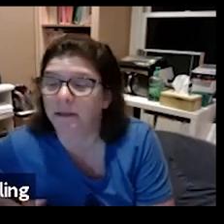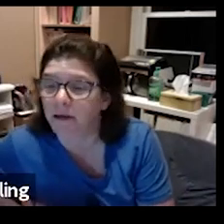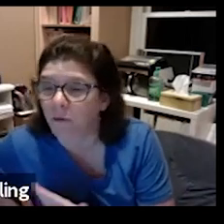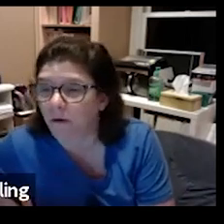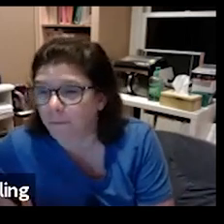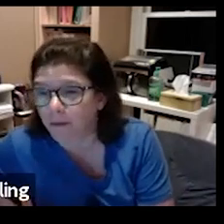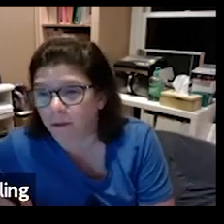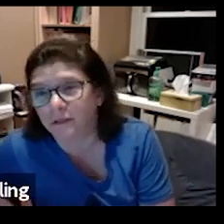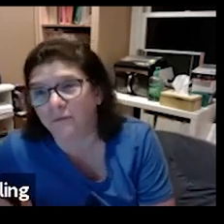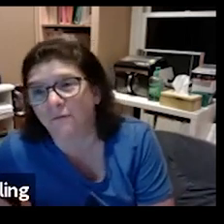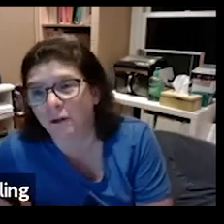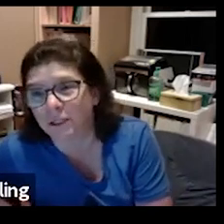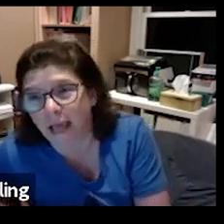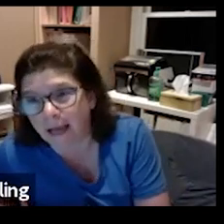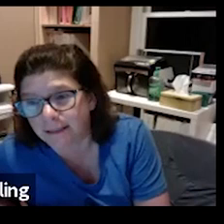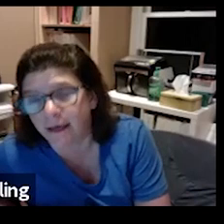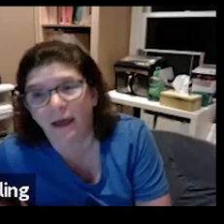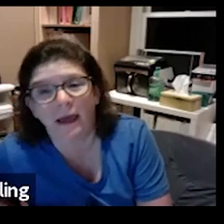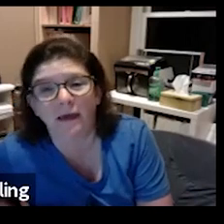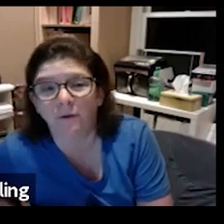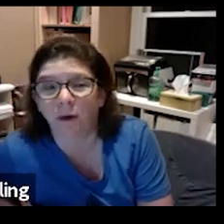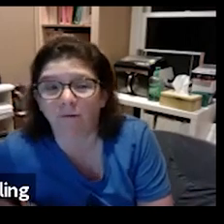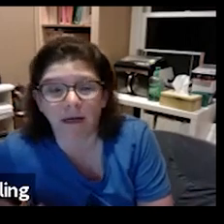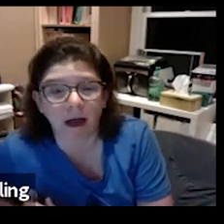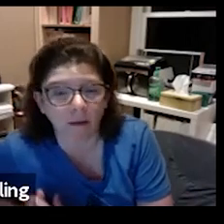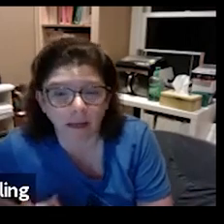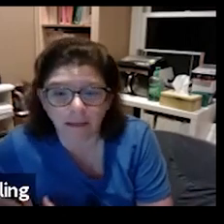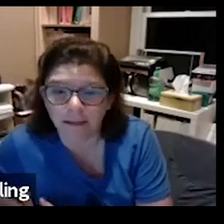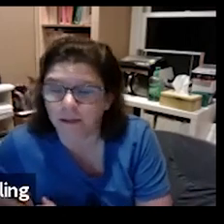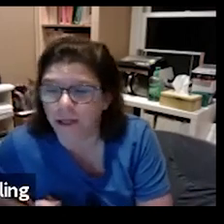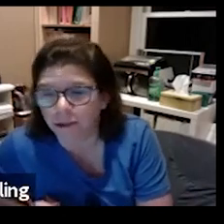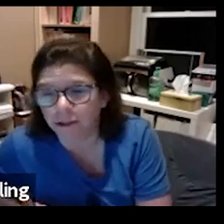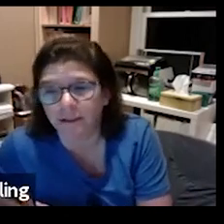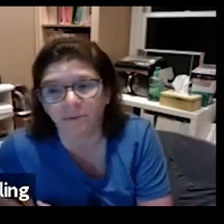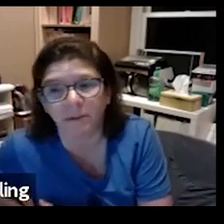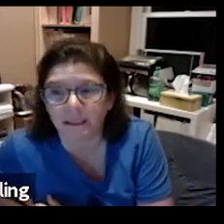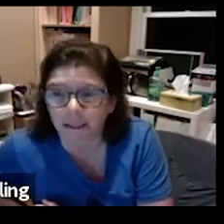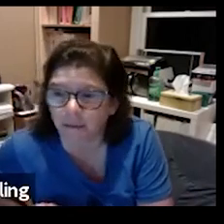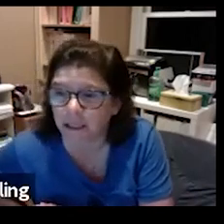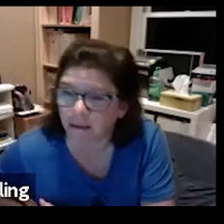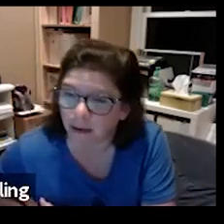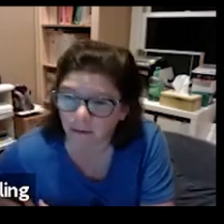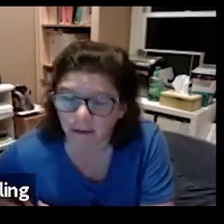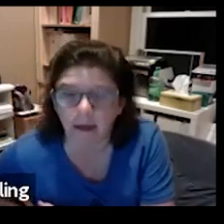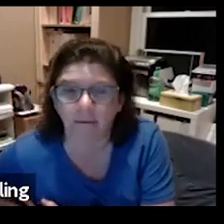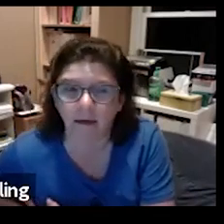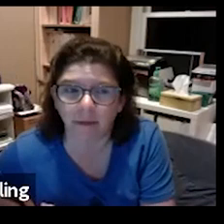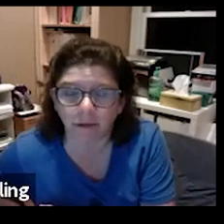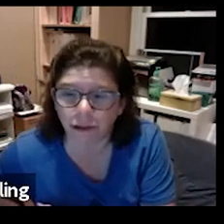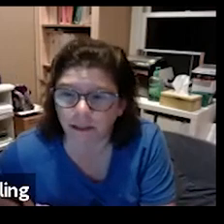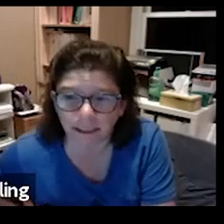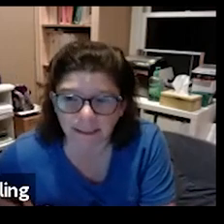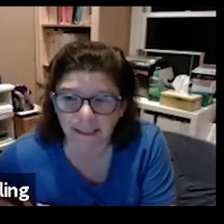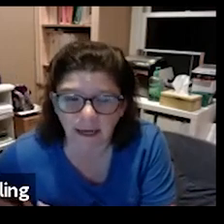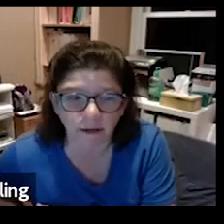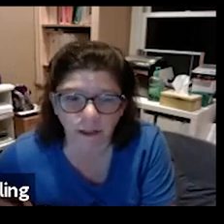thank you all for being with us for our first class if you have any comments suggestions please send me an email my email is